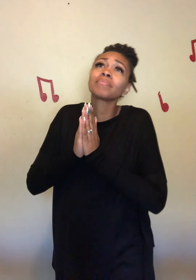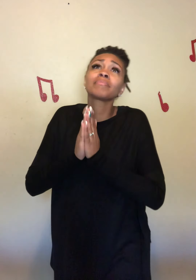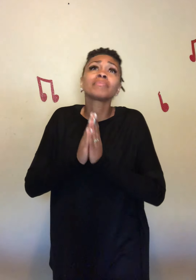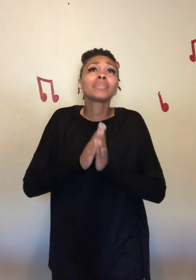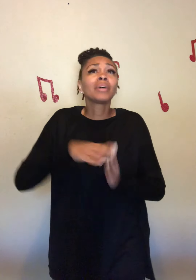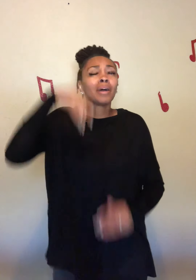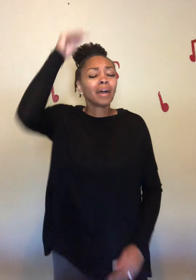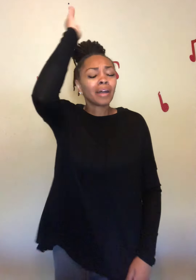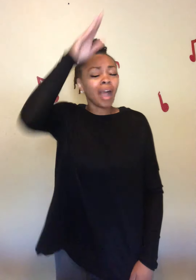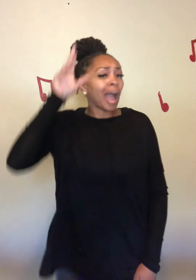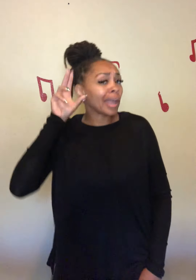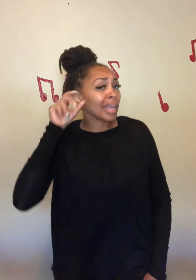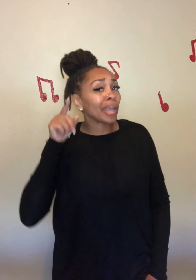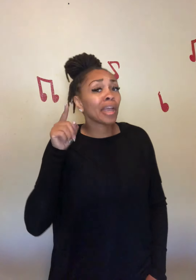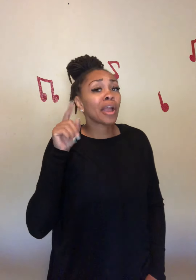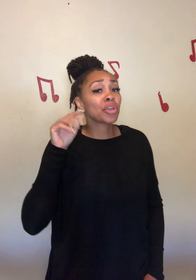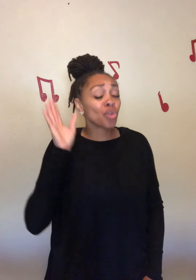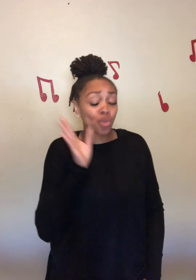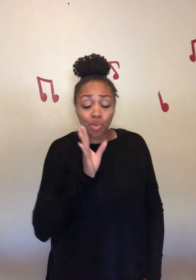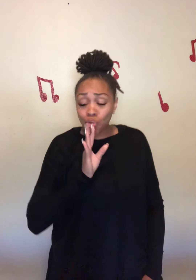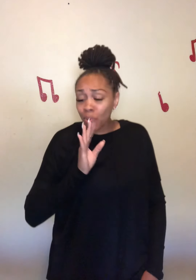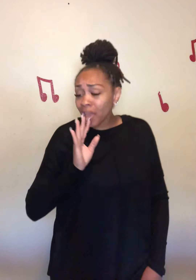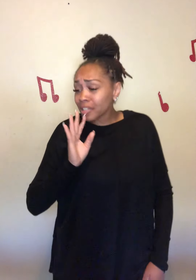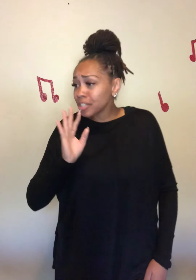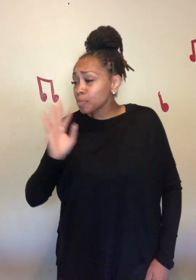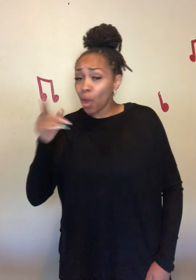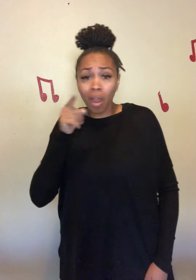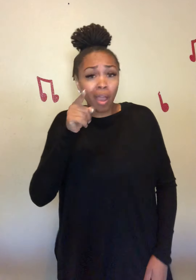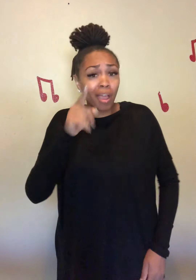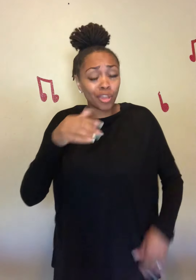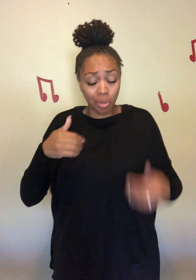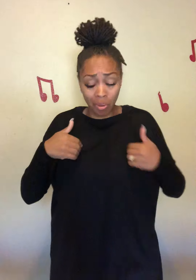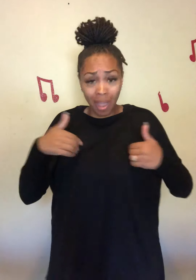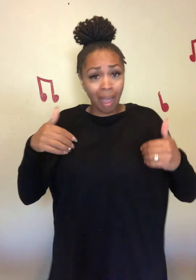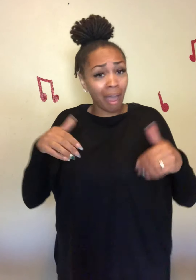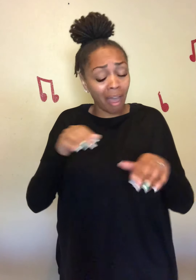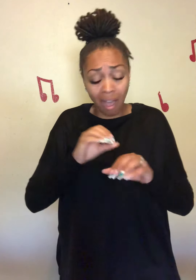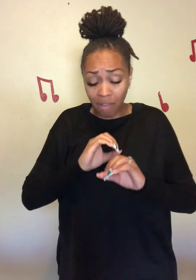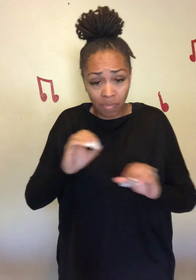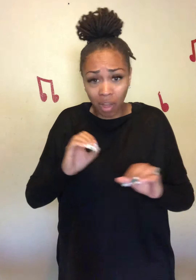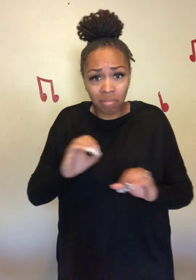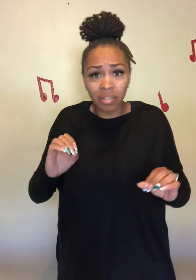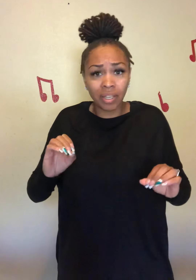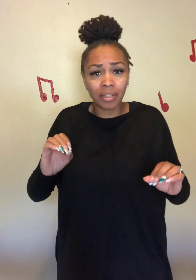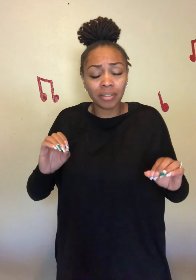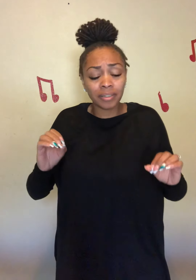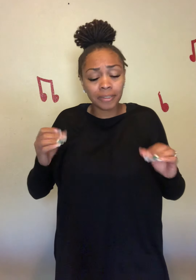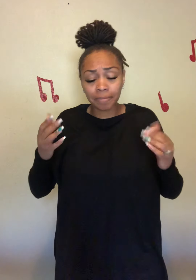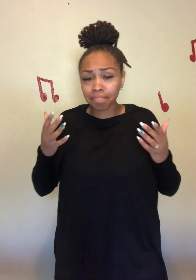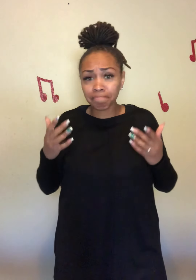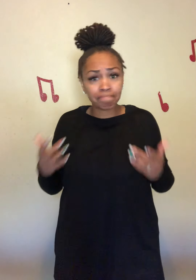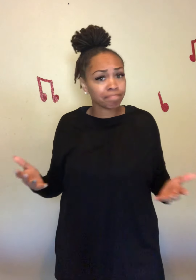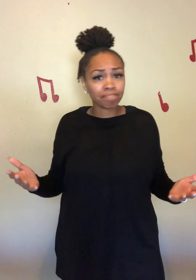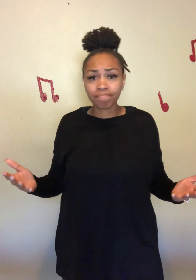I hear you whisper you have nothing left